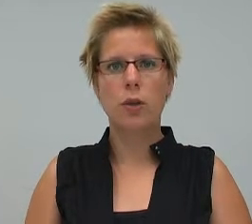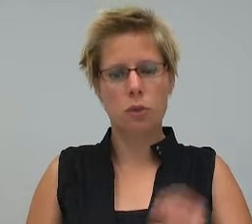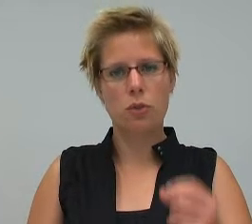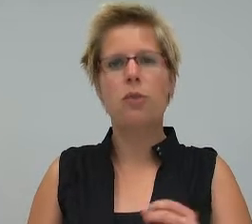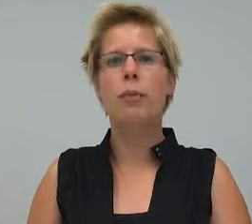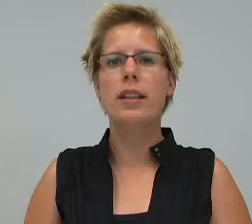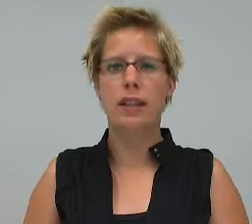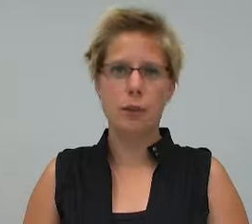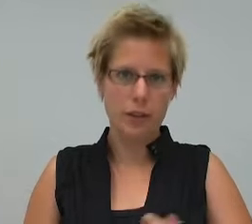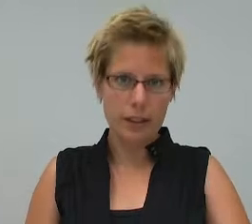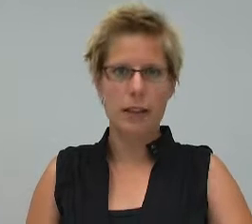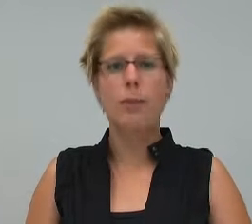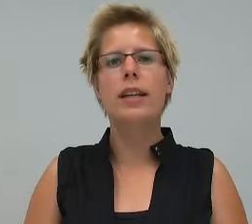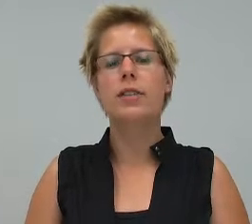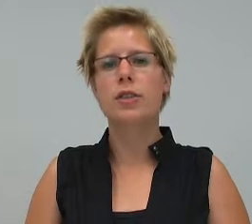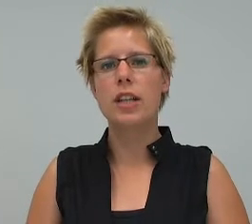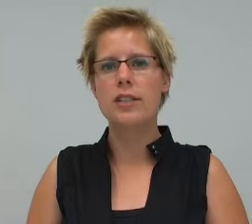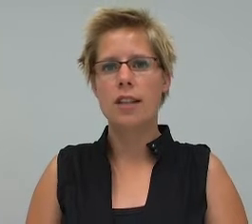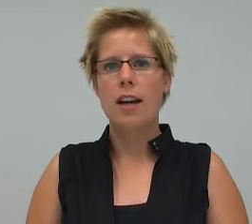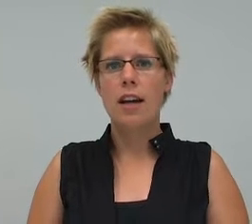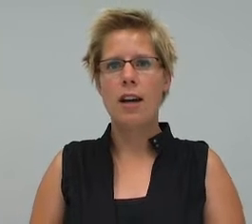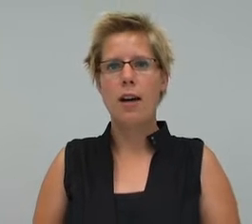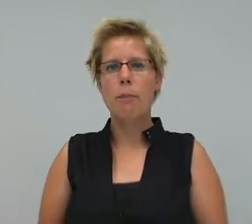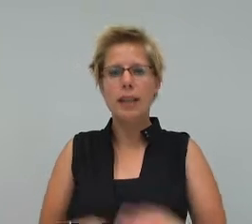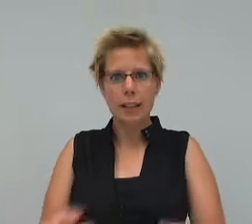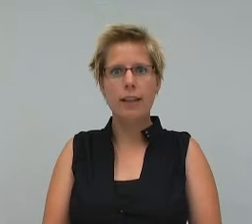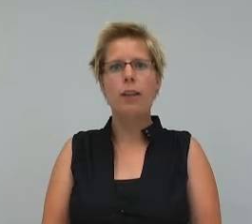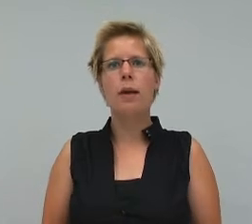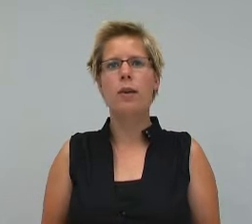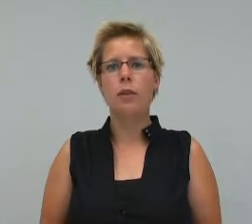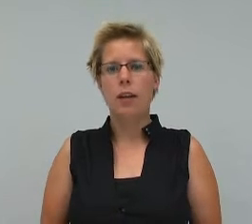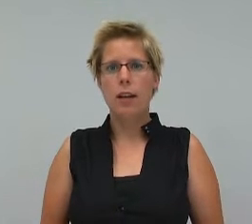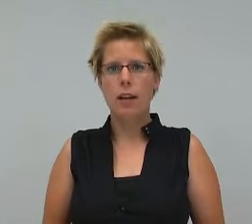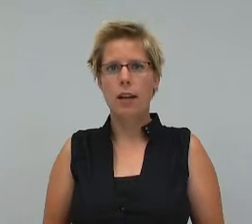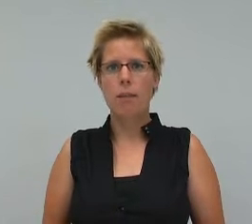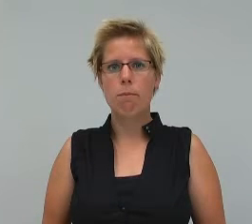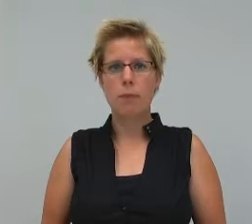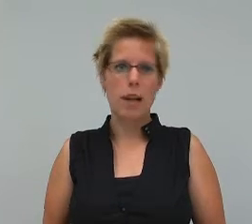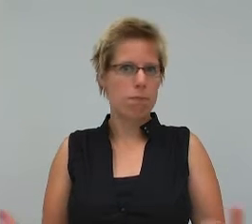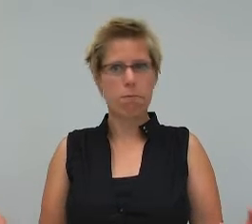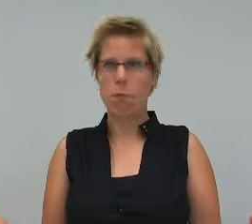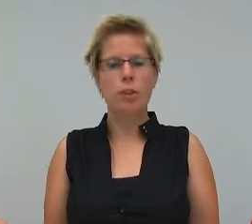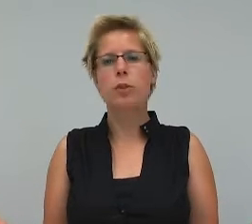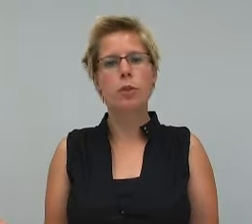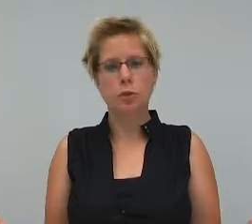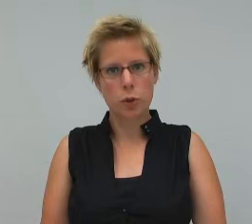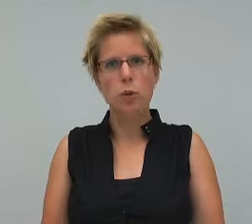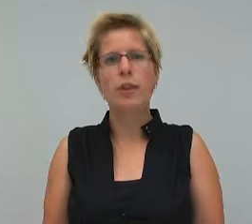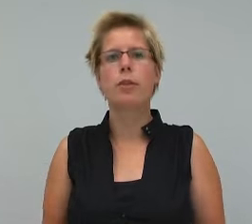So to make it a success, be clear about what you do with the